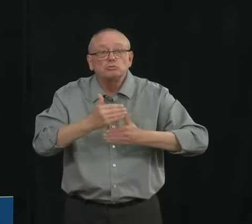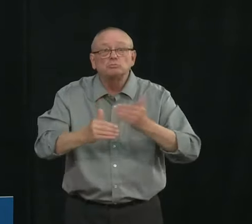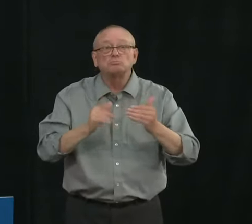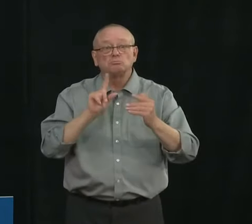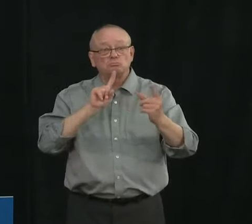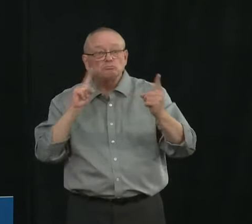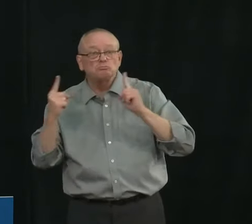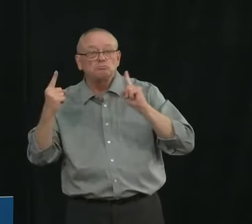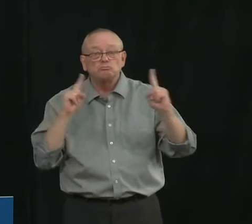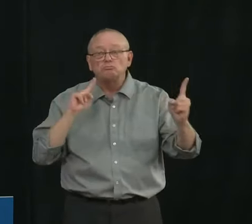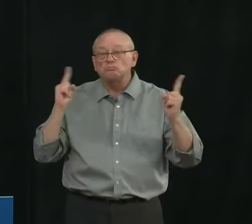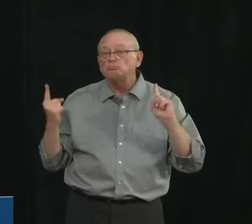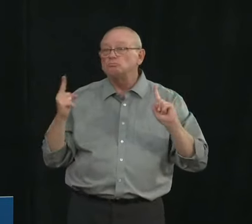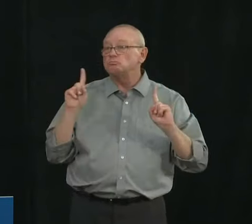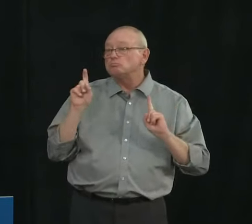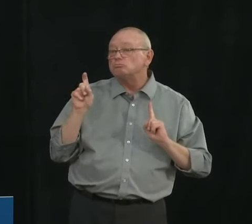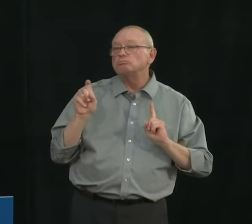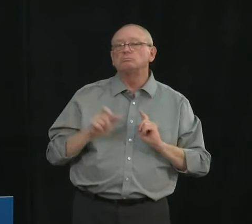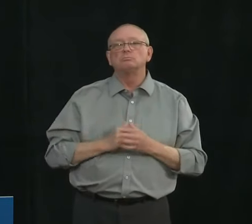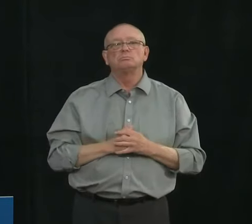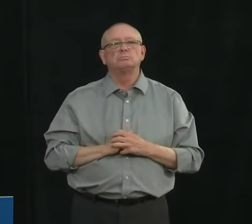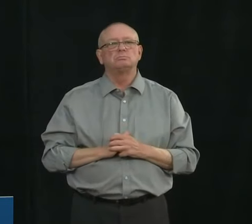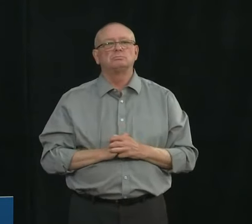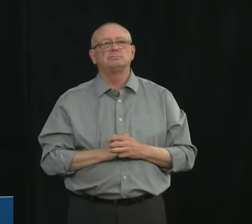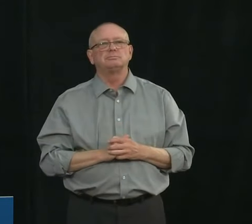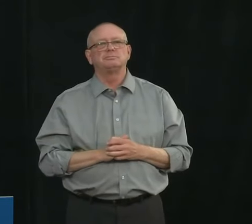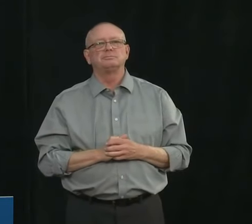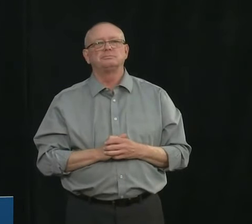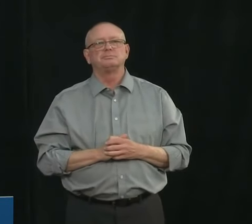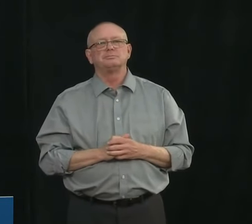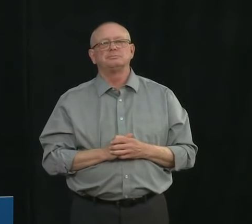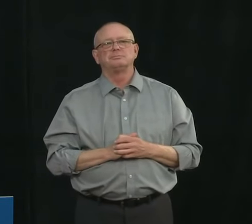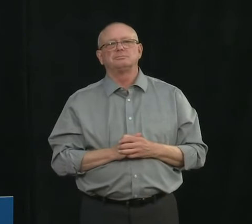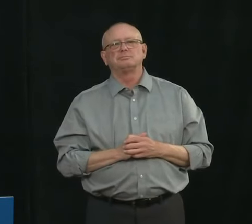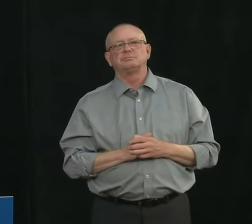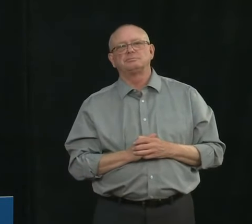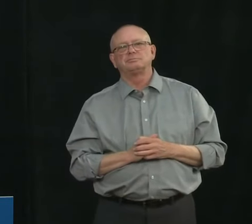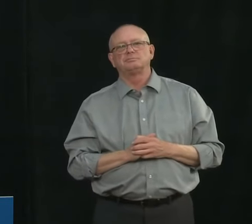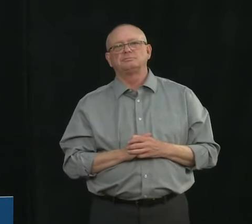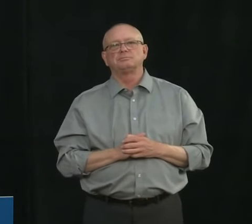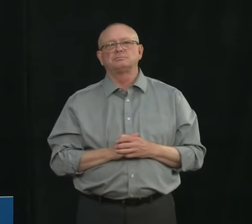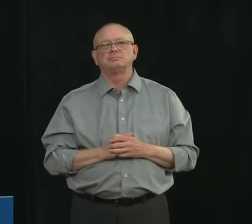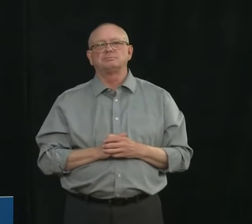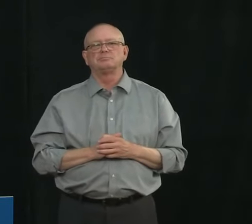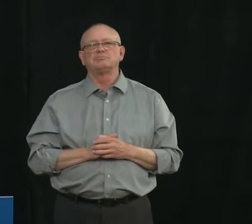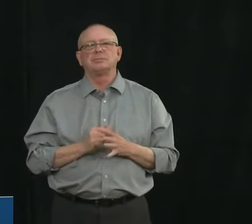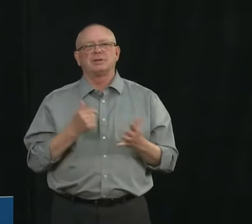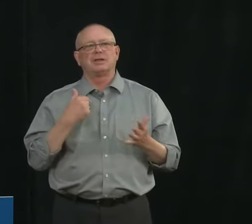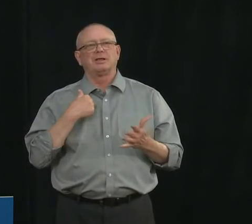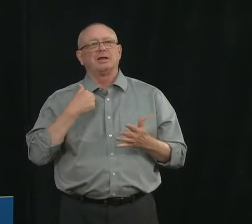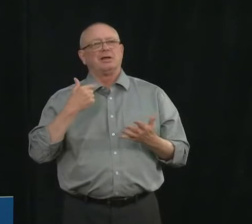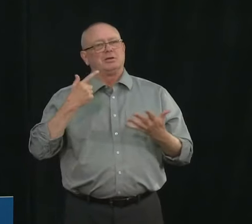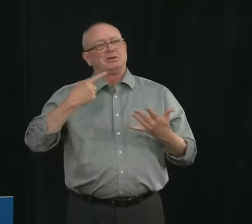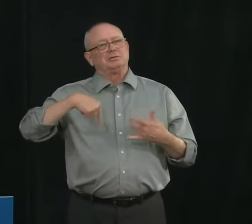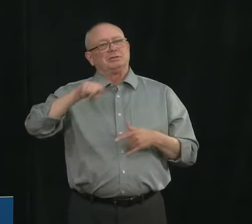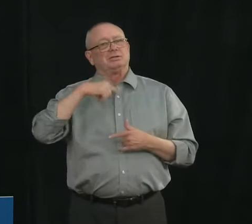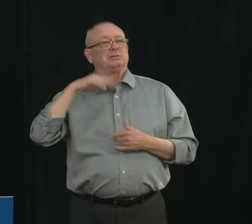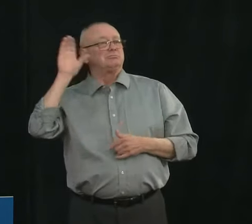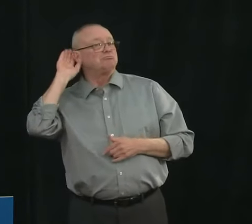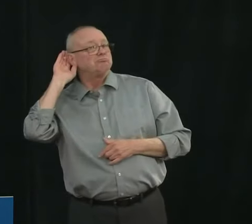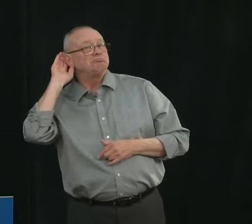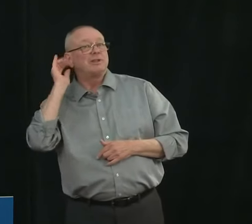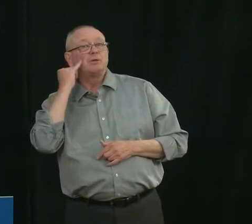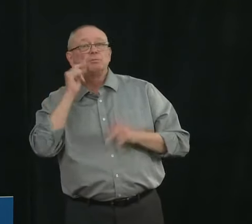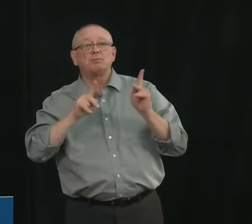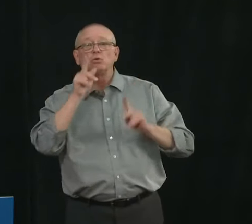So we keep a close watch on the complaints that come in to Alberta Health Services with respect to the